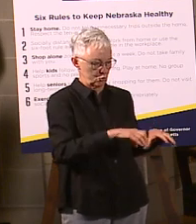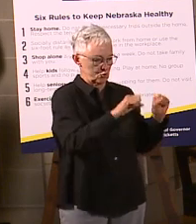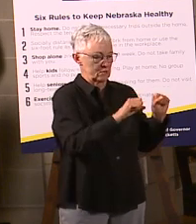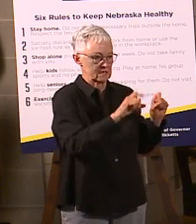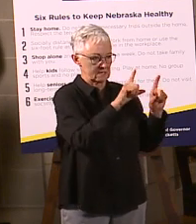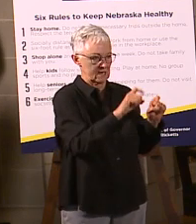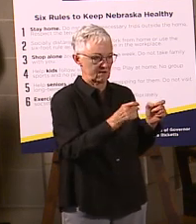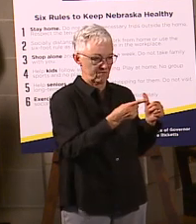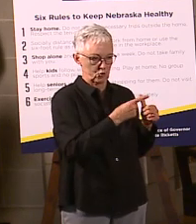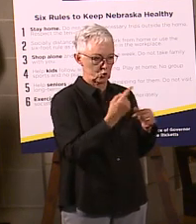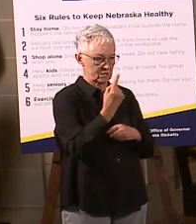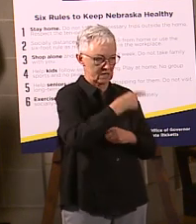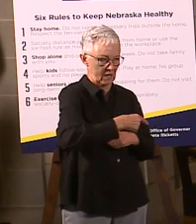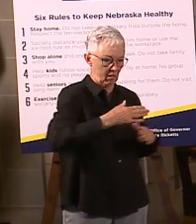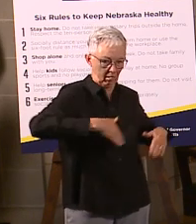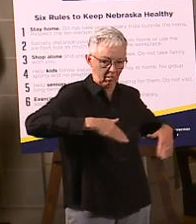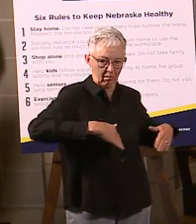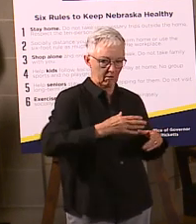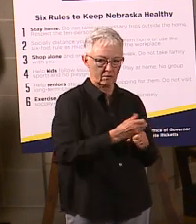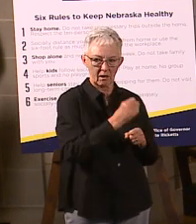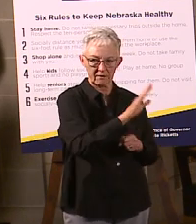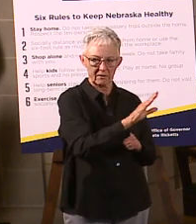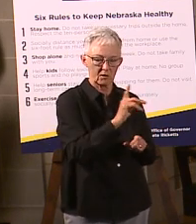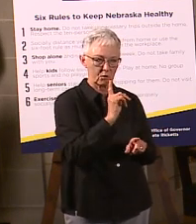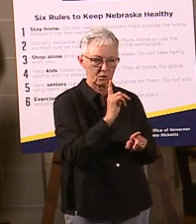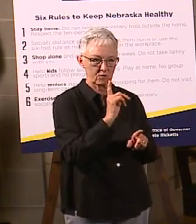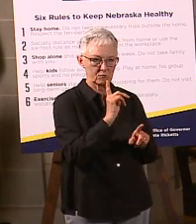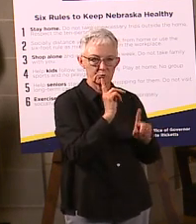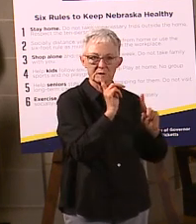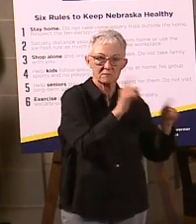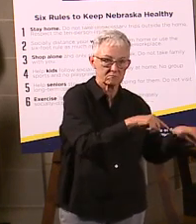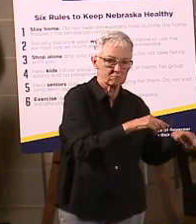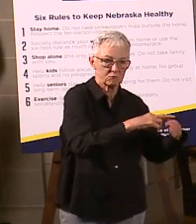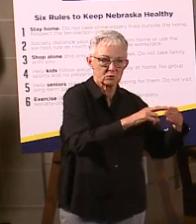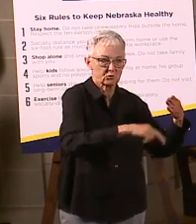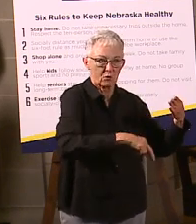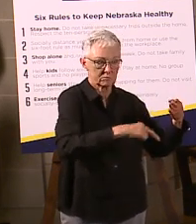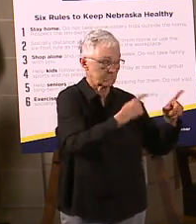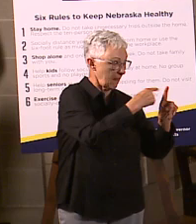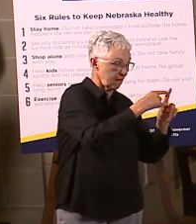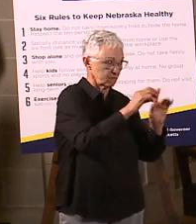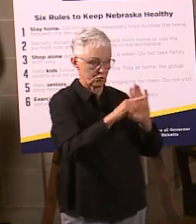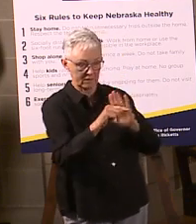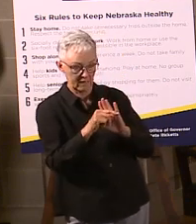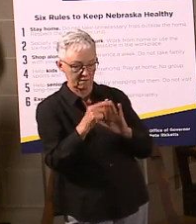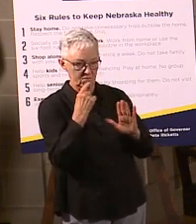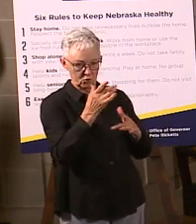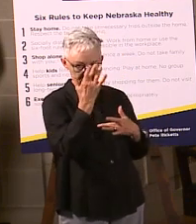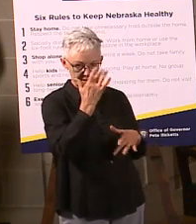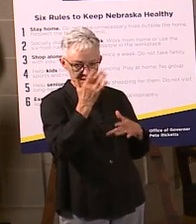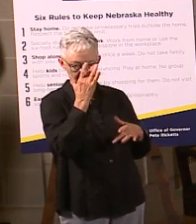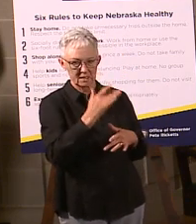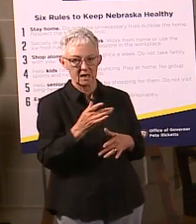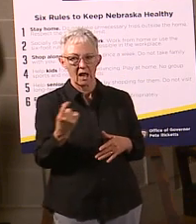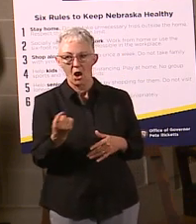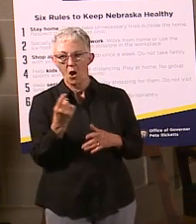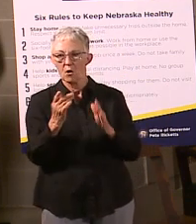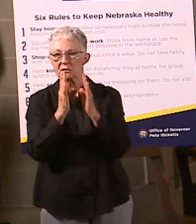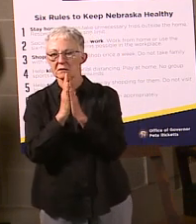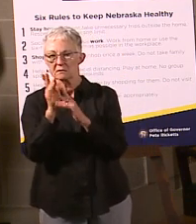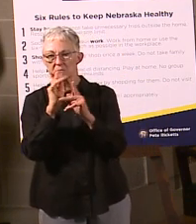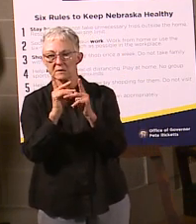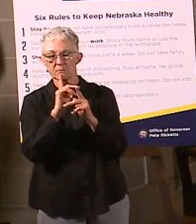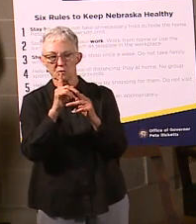But, again, we'll continue to track that and make sure that we're getting the system down so we get back to people as quickly as possible. And, as always, I ask people, check your spam filters.